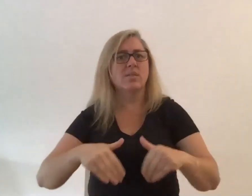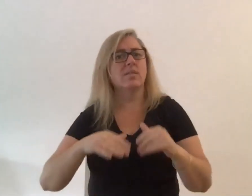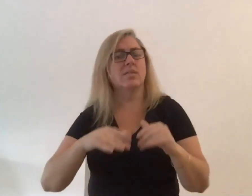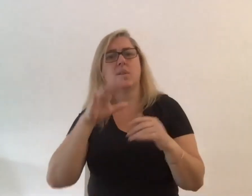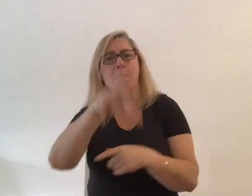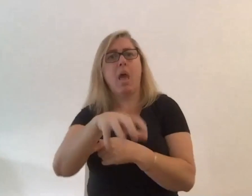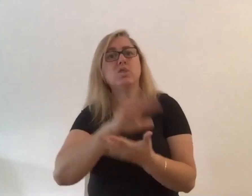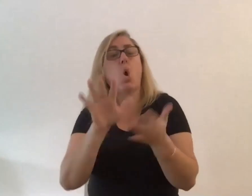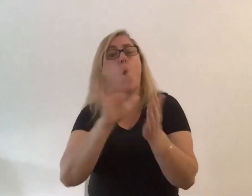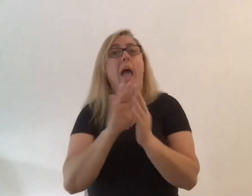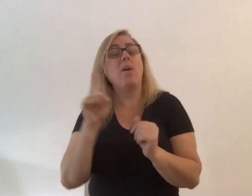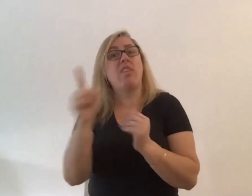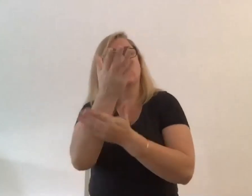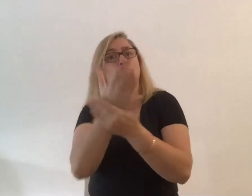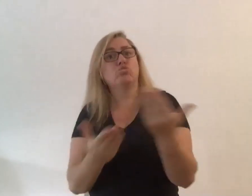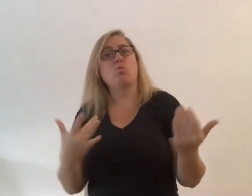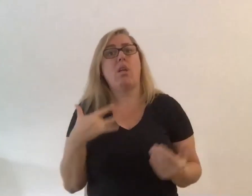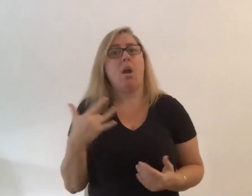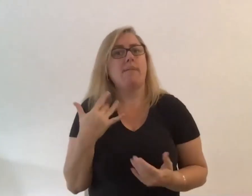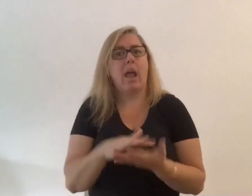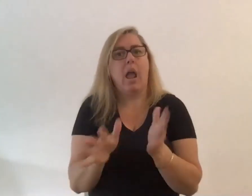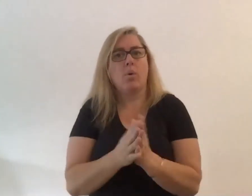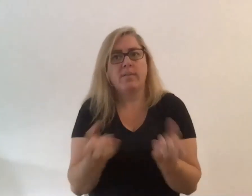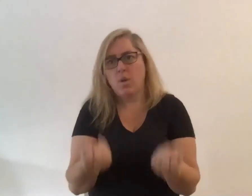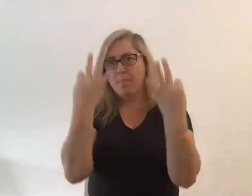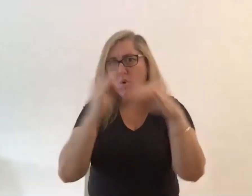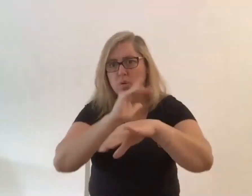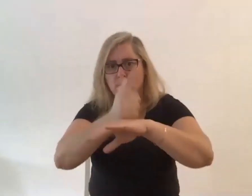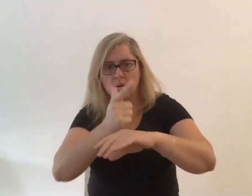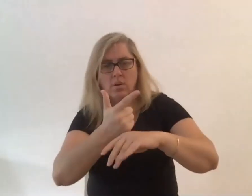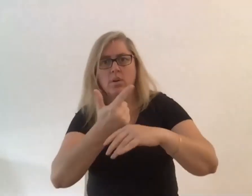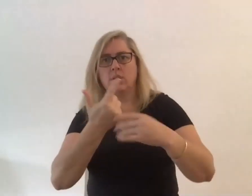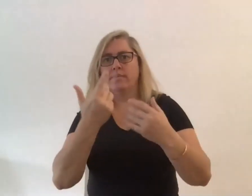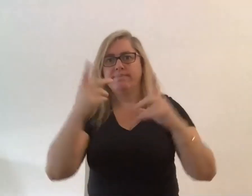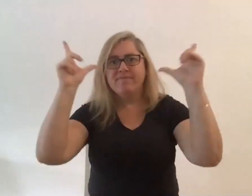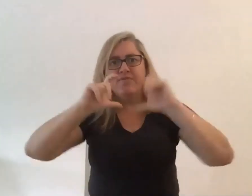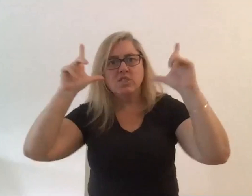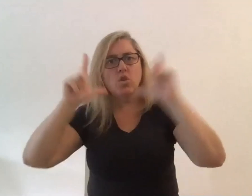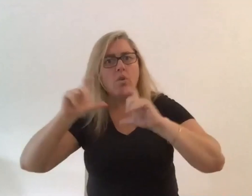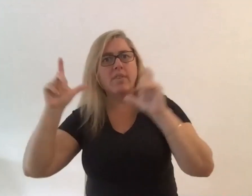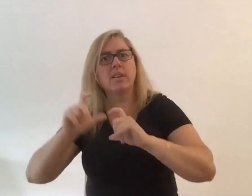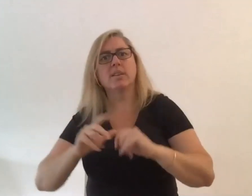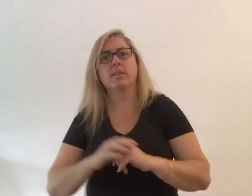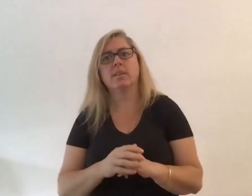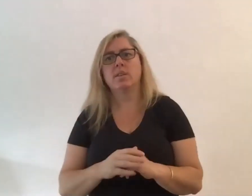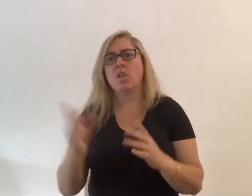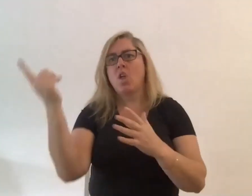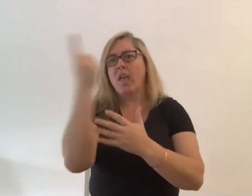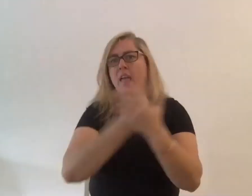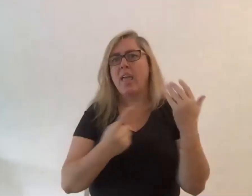stories to life if we don't have film and if we don't have photography and you know and they play they only play us when on 60 minutes